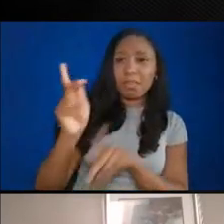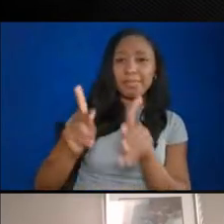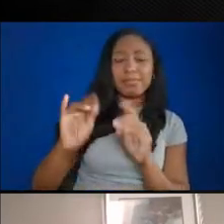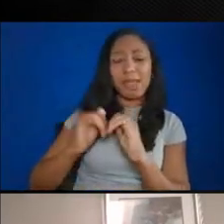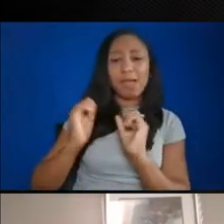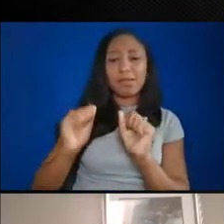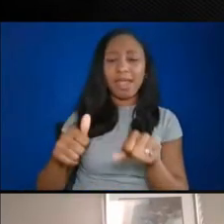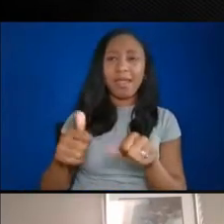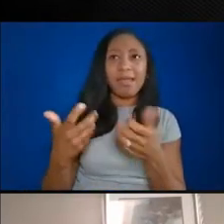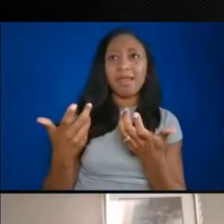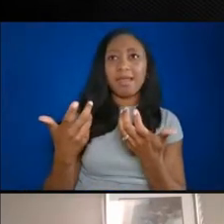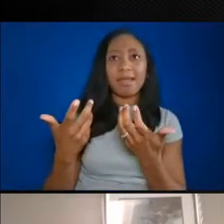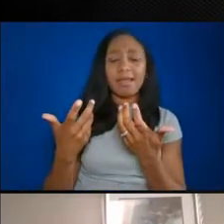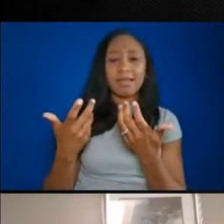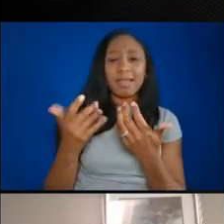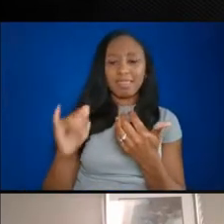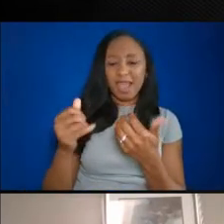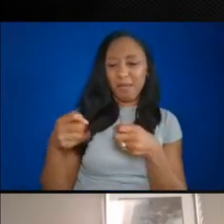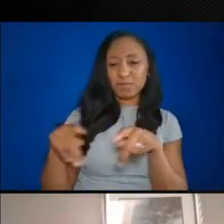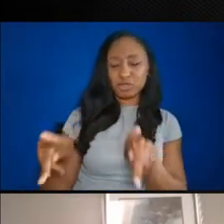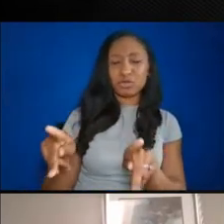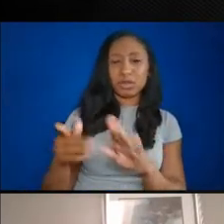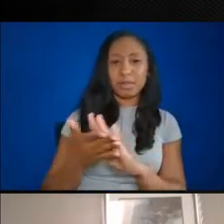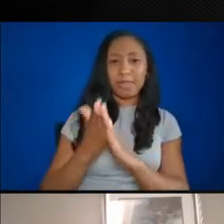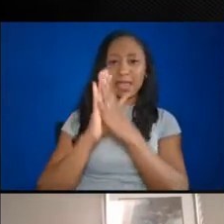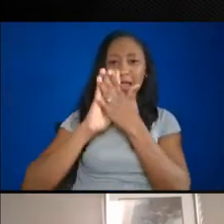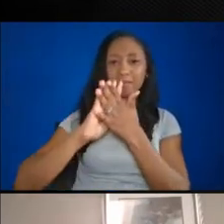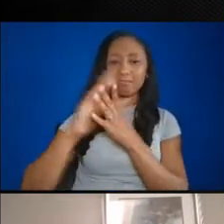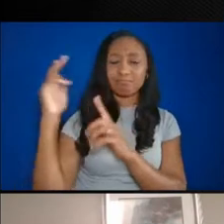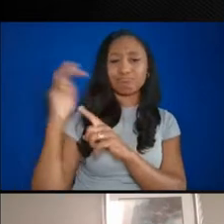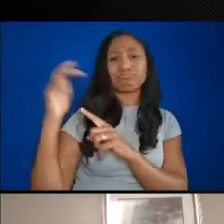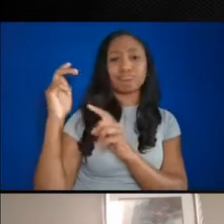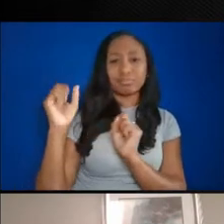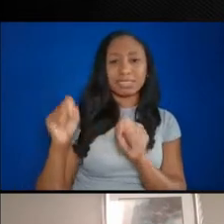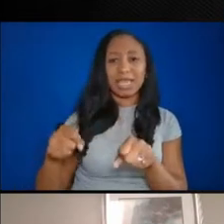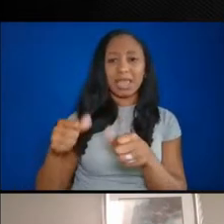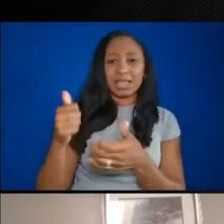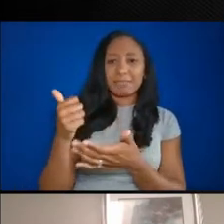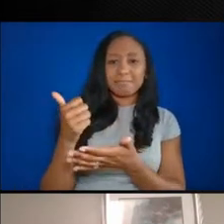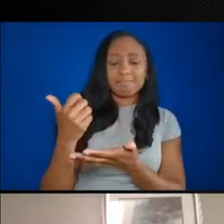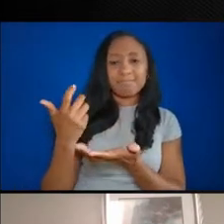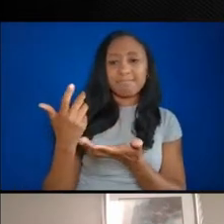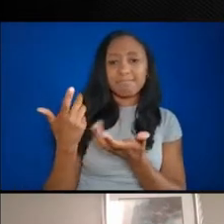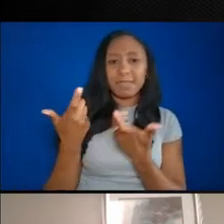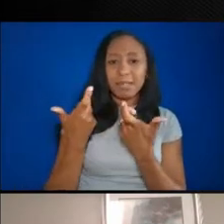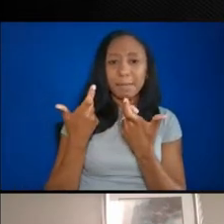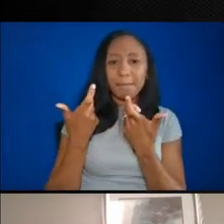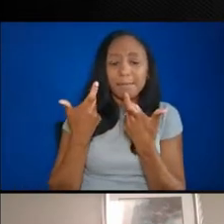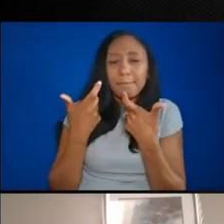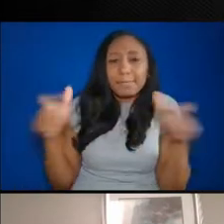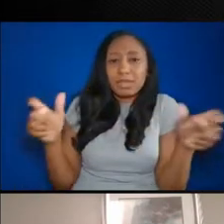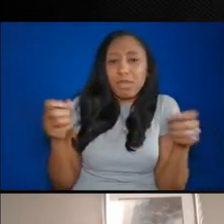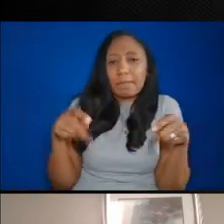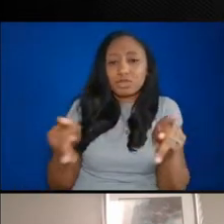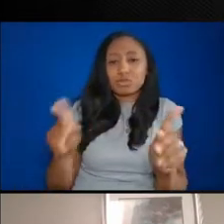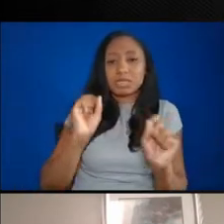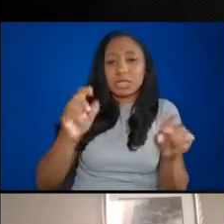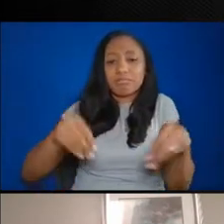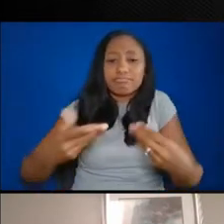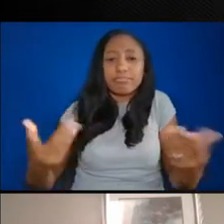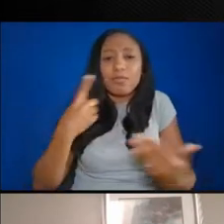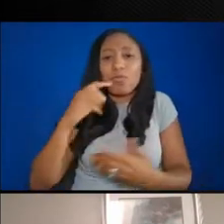opportunity. And so I think that message is just as relevant today as it was in the 30s, the 40s, the 50s, and the 60s.